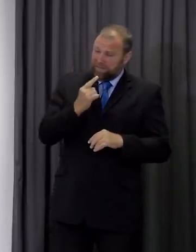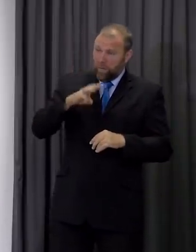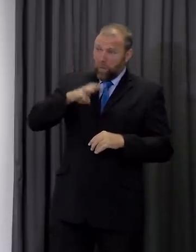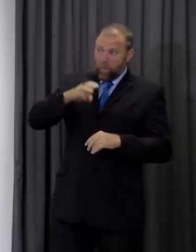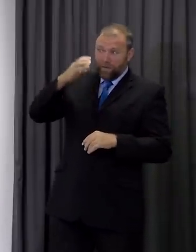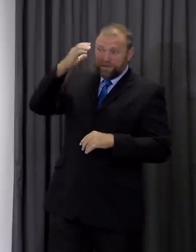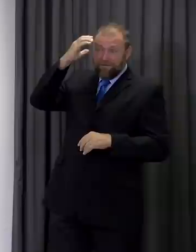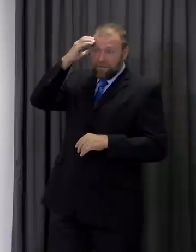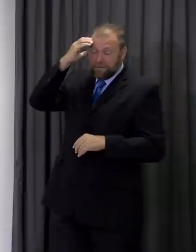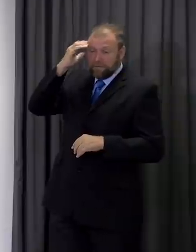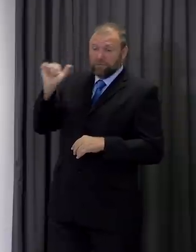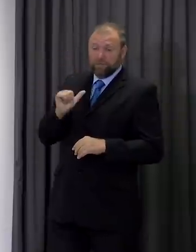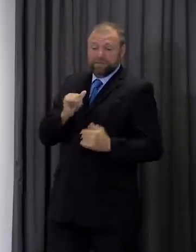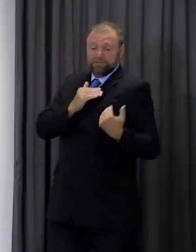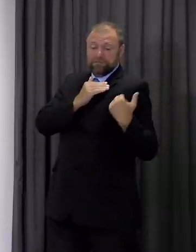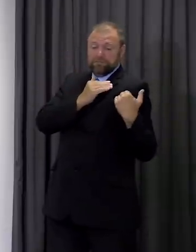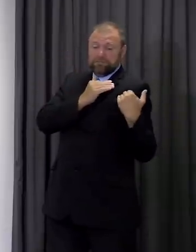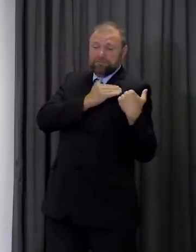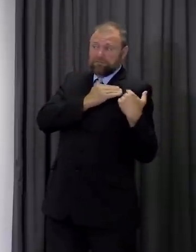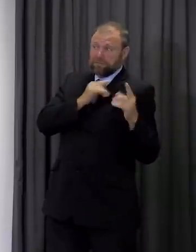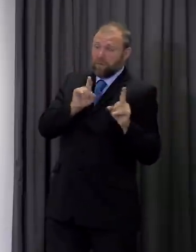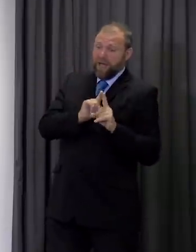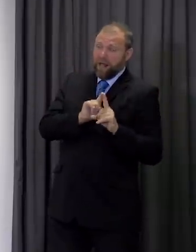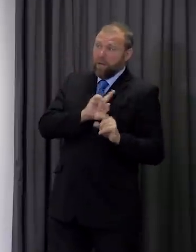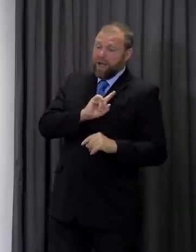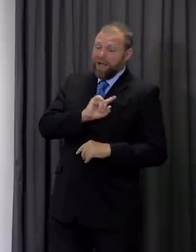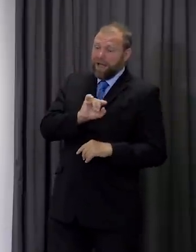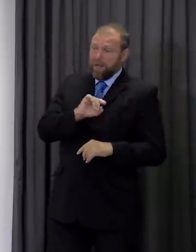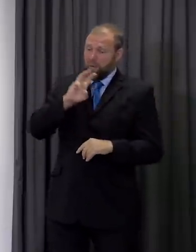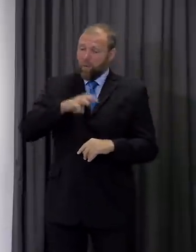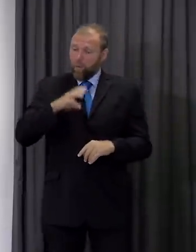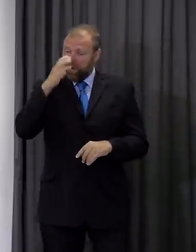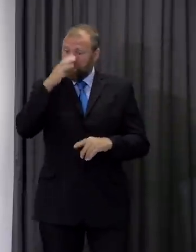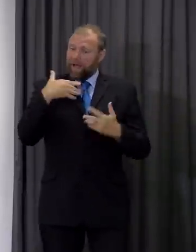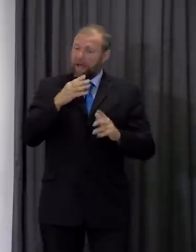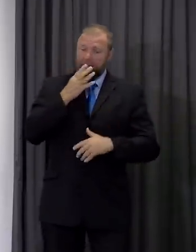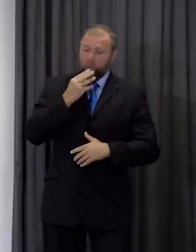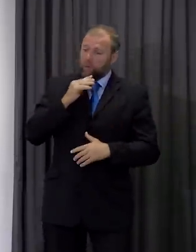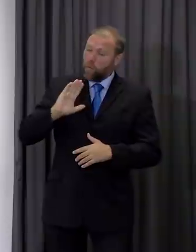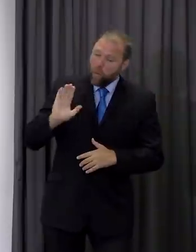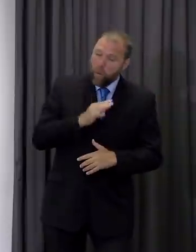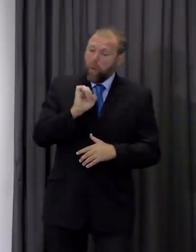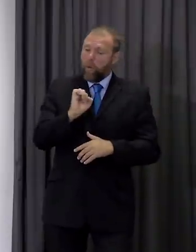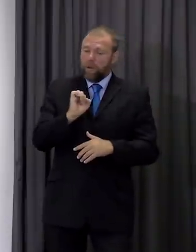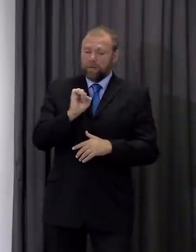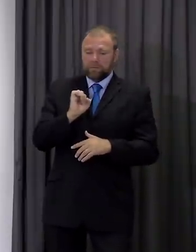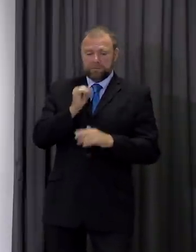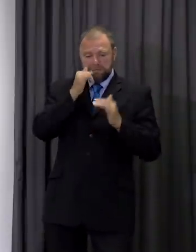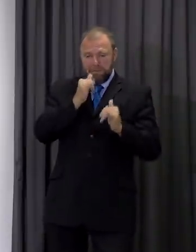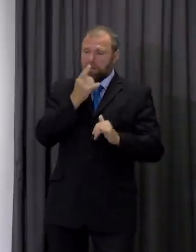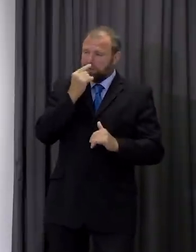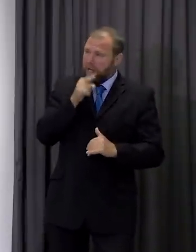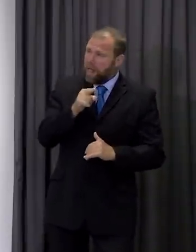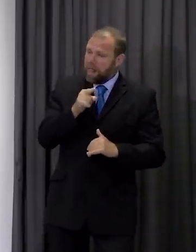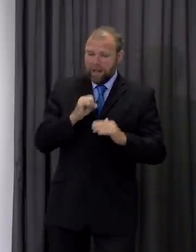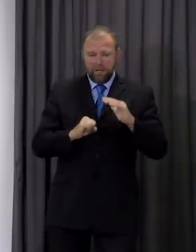too? The Welsh government hasn't used all its testing capacity, and Welsh labs are not working